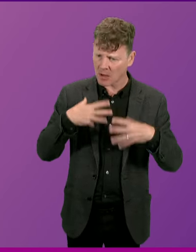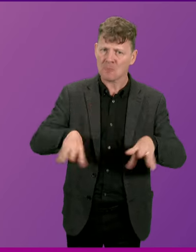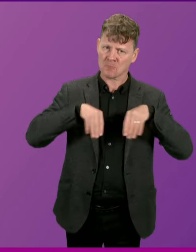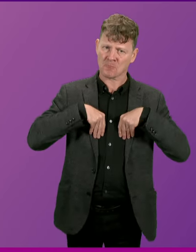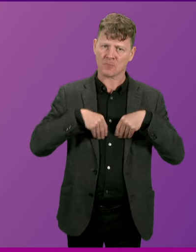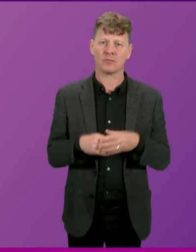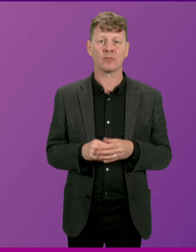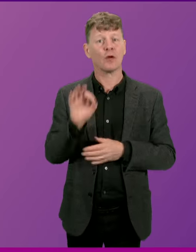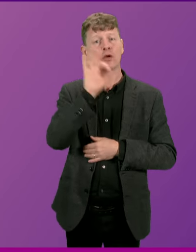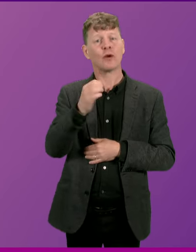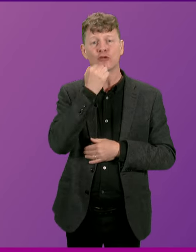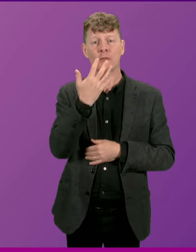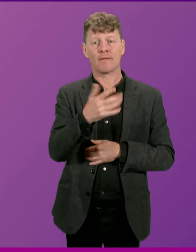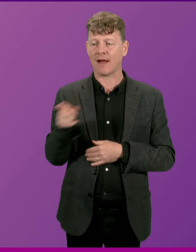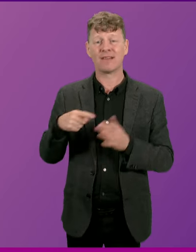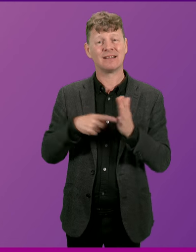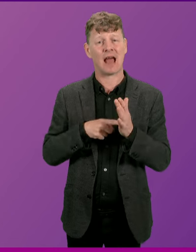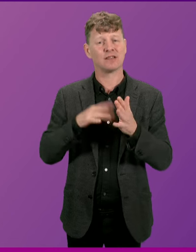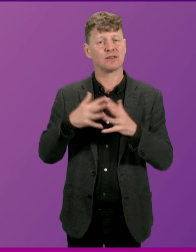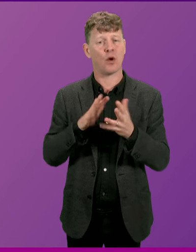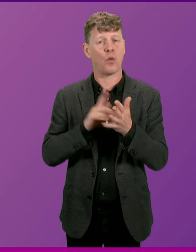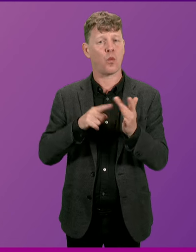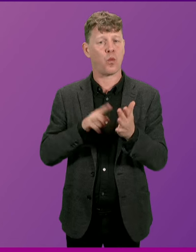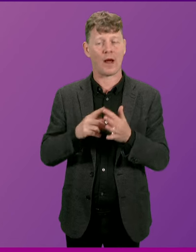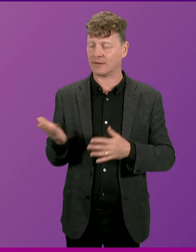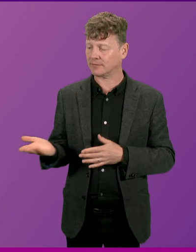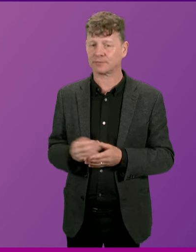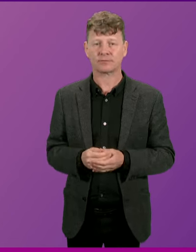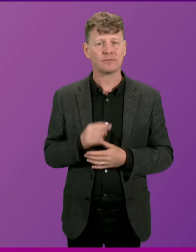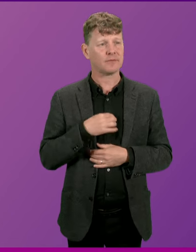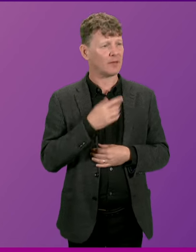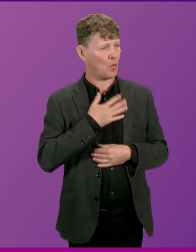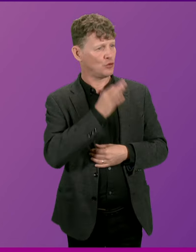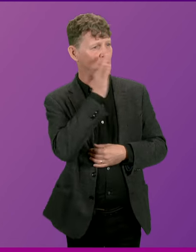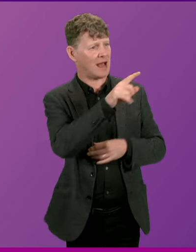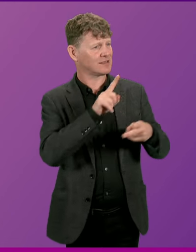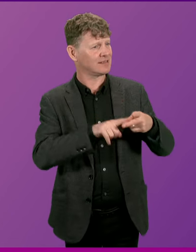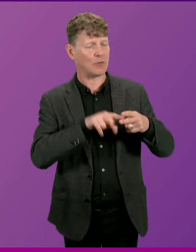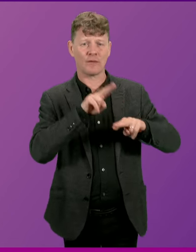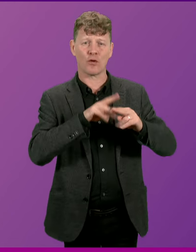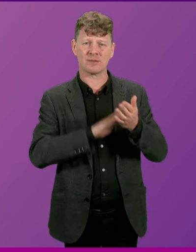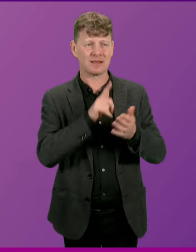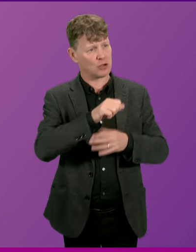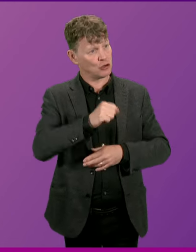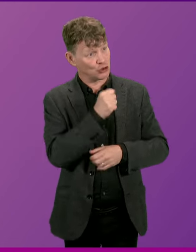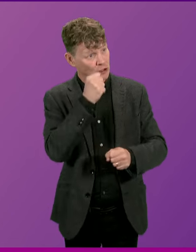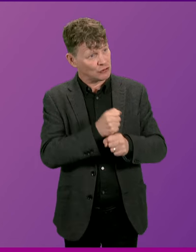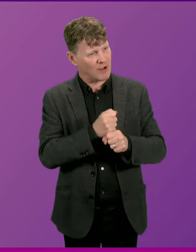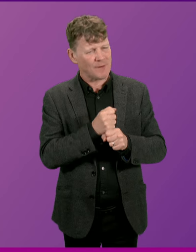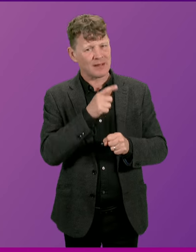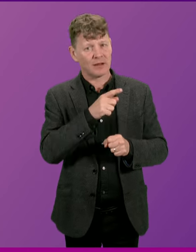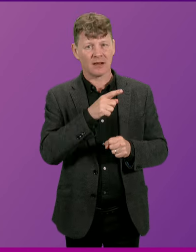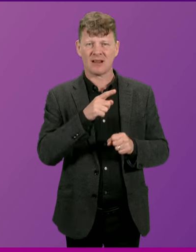Thank you. Question number five, Tess White. To ask the Deputy First Minister how the Scottish Government will prevent